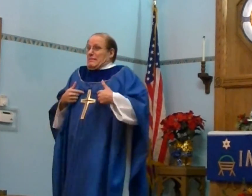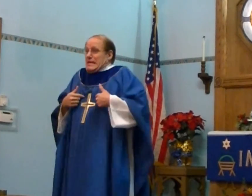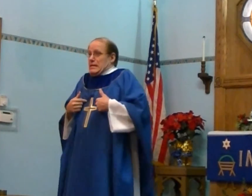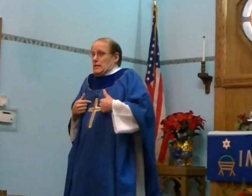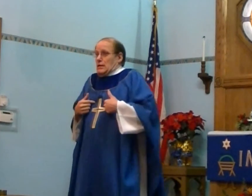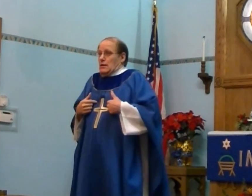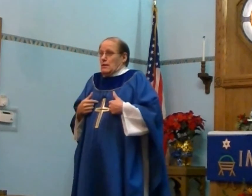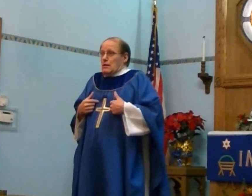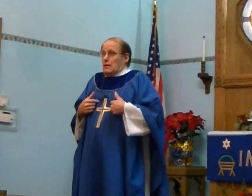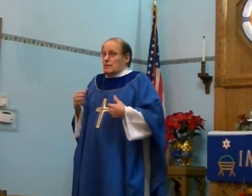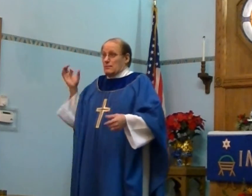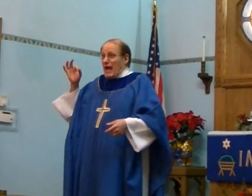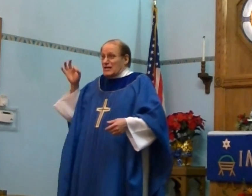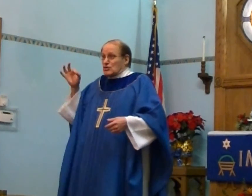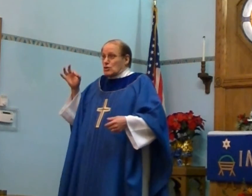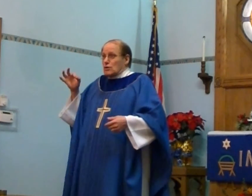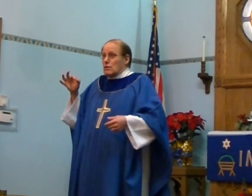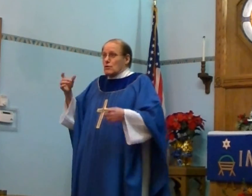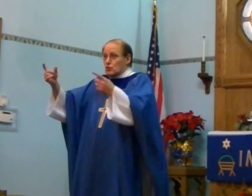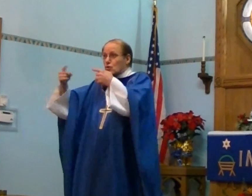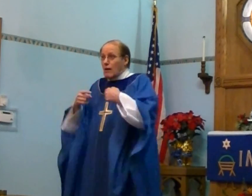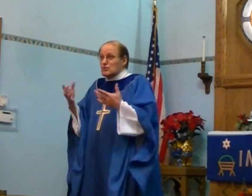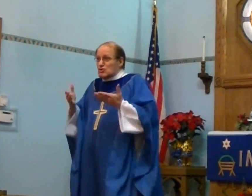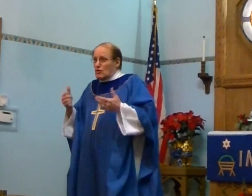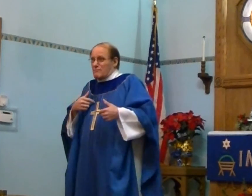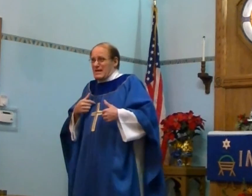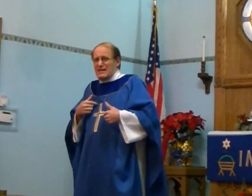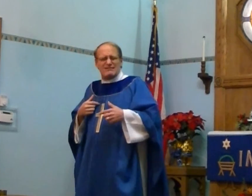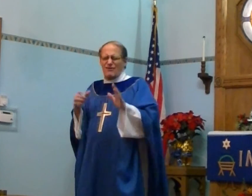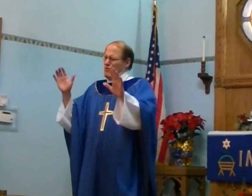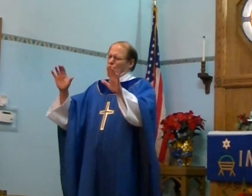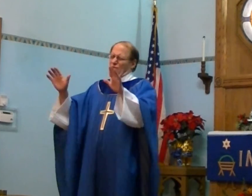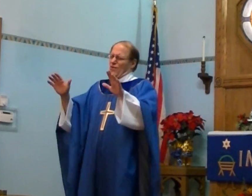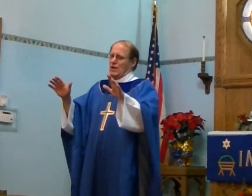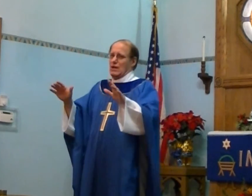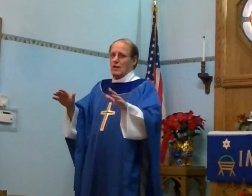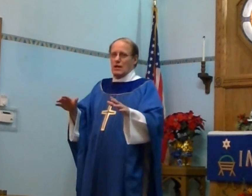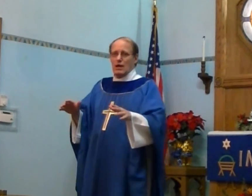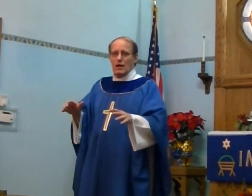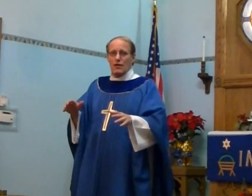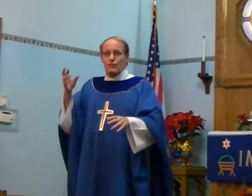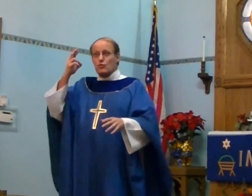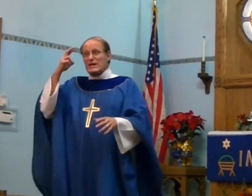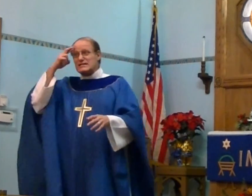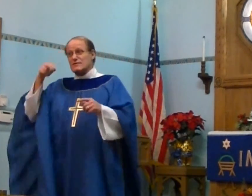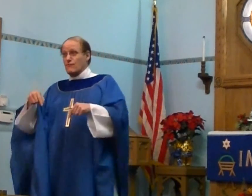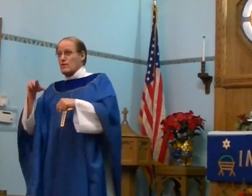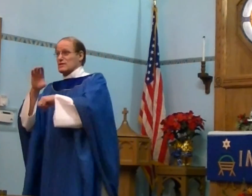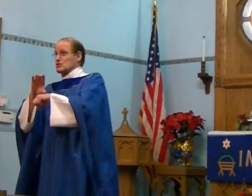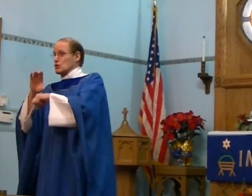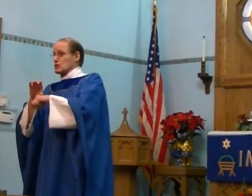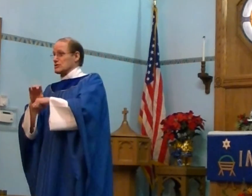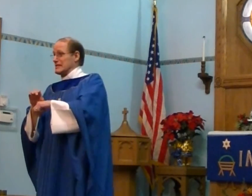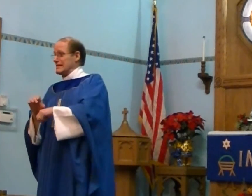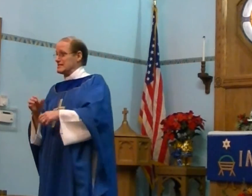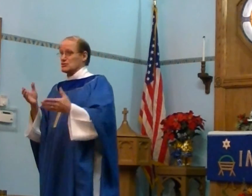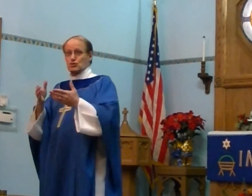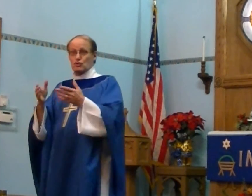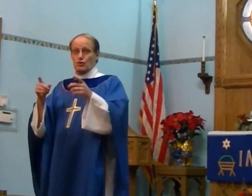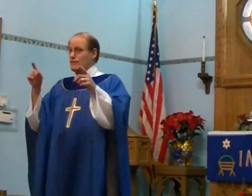me the pastor you come to serve me no no no the reason for this church is it to serve